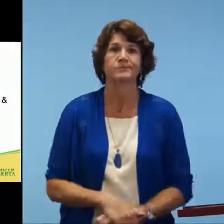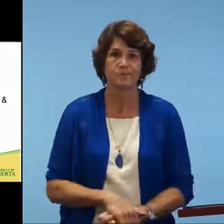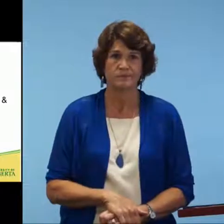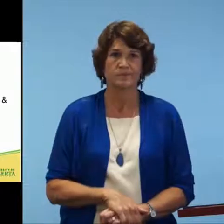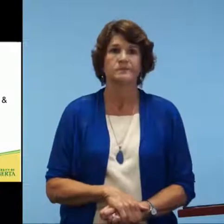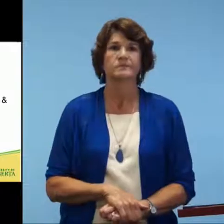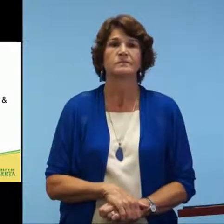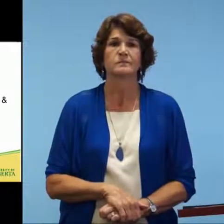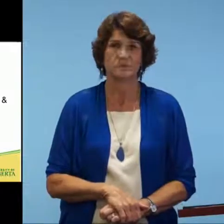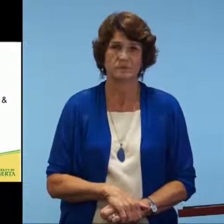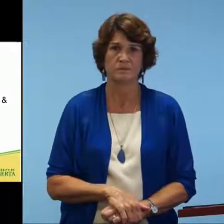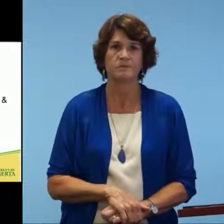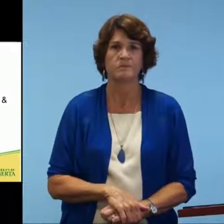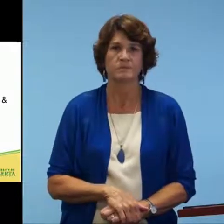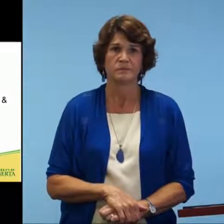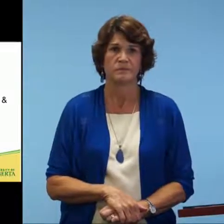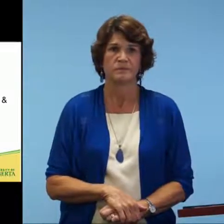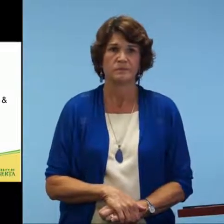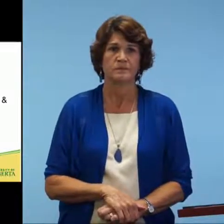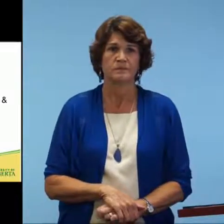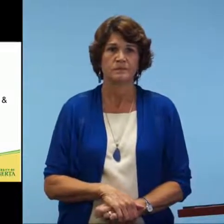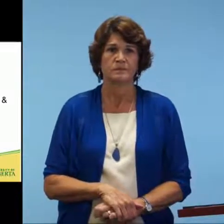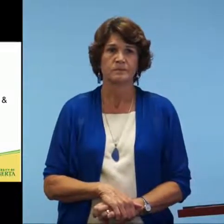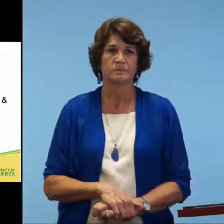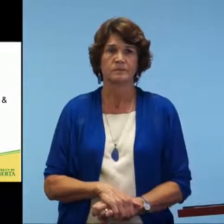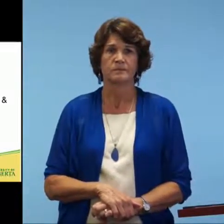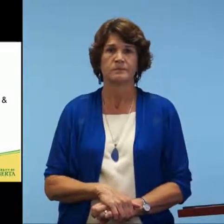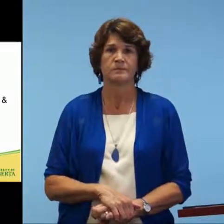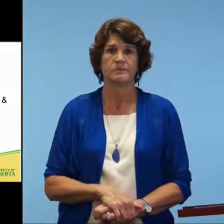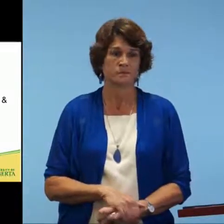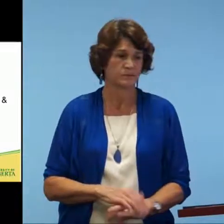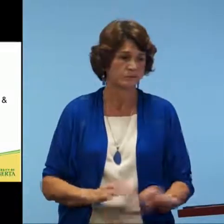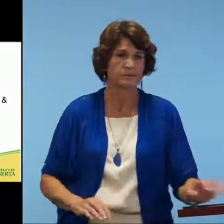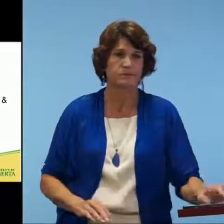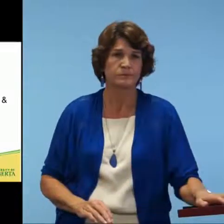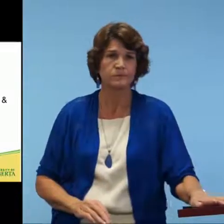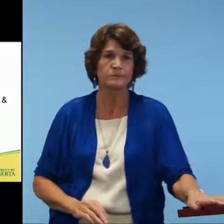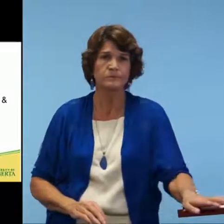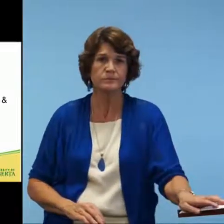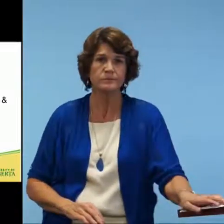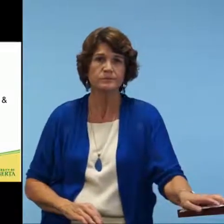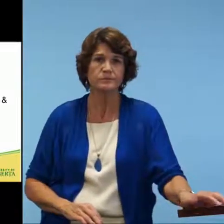native ASL users that are trained to rate these parts of the exam.